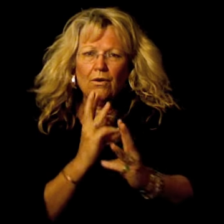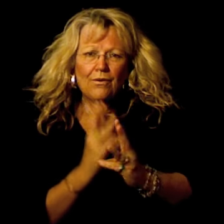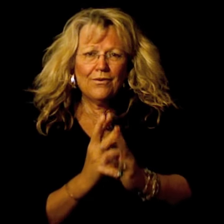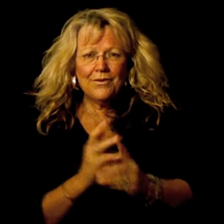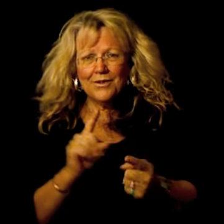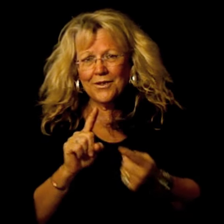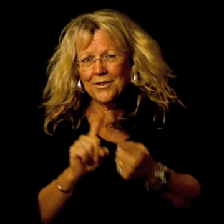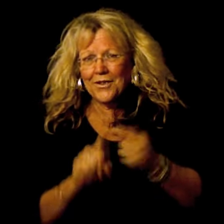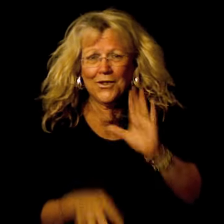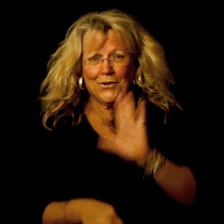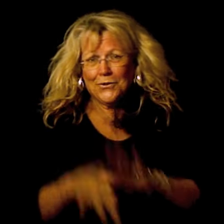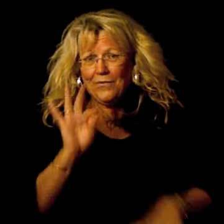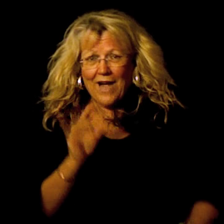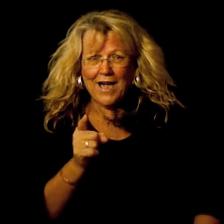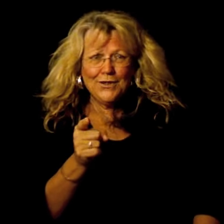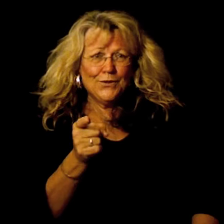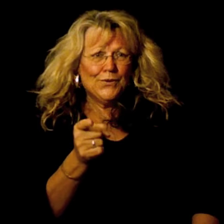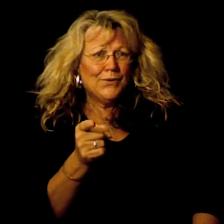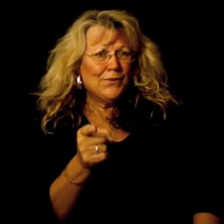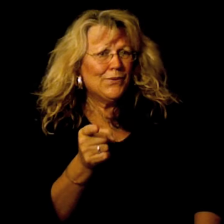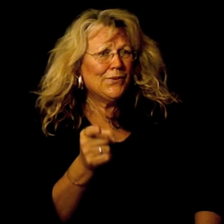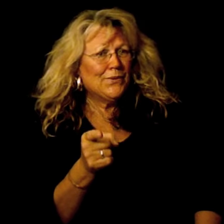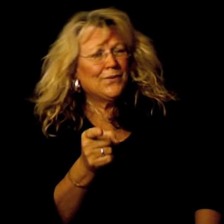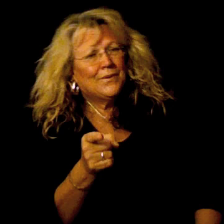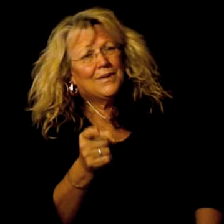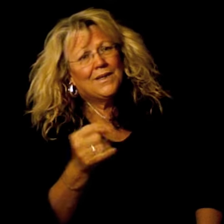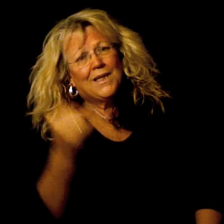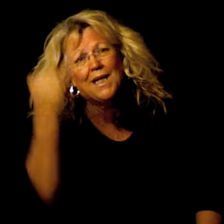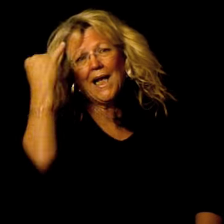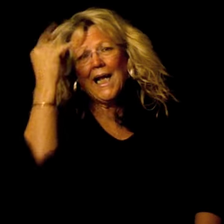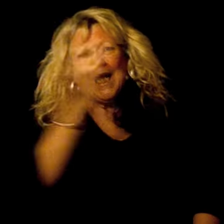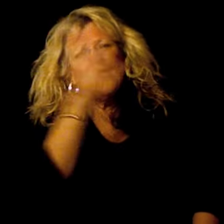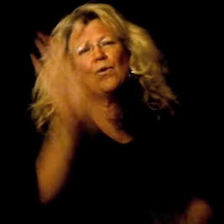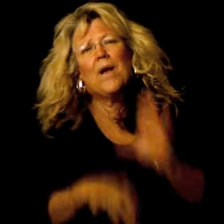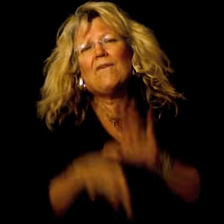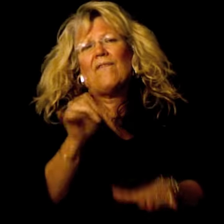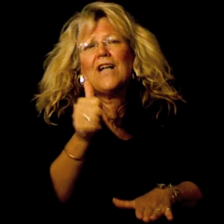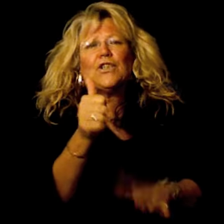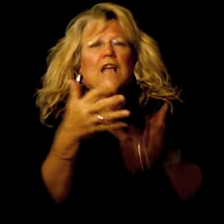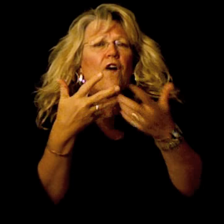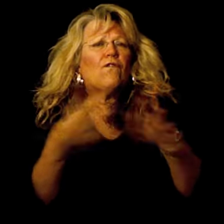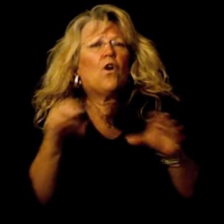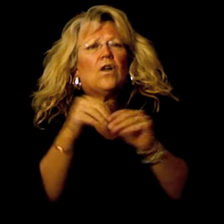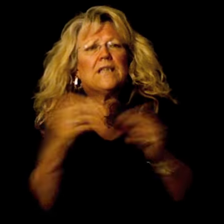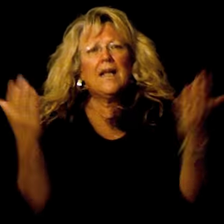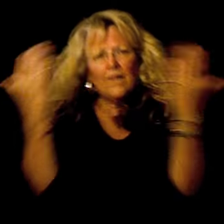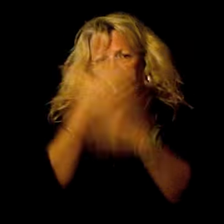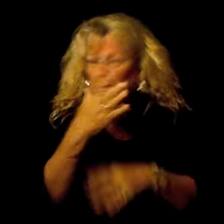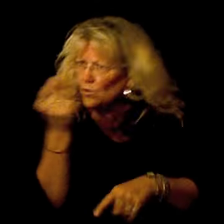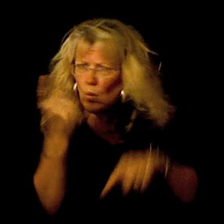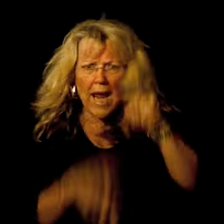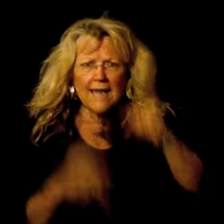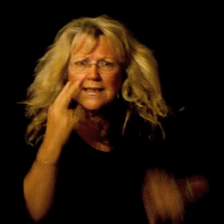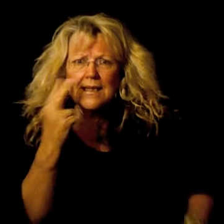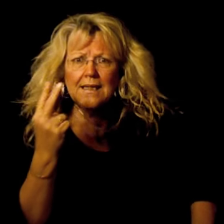to find you. If you ever find yourself lost in the dark and you can't see,